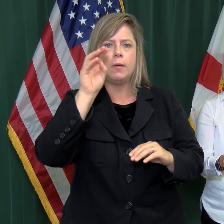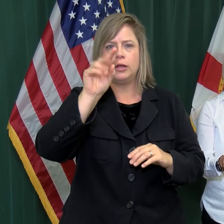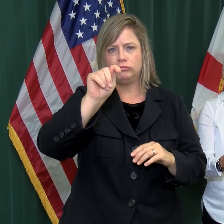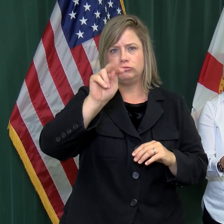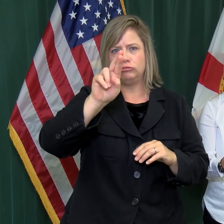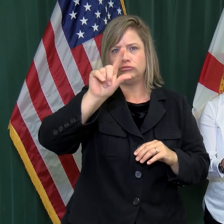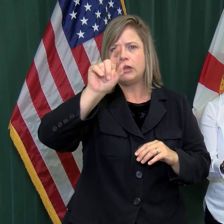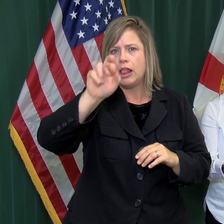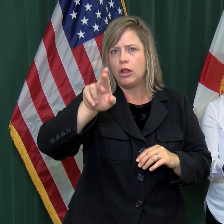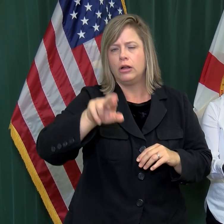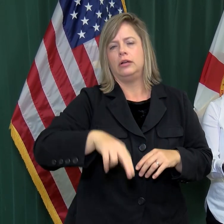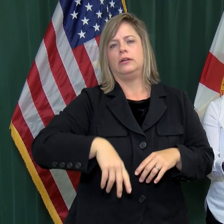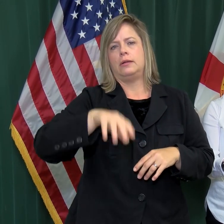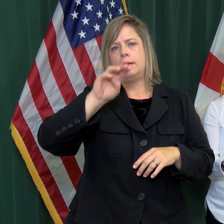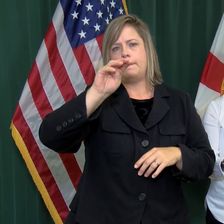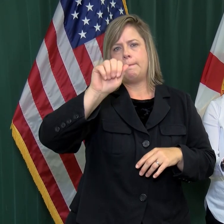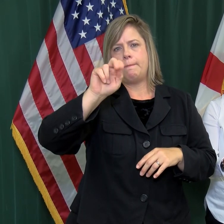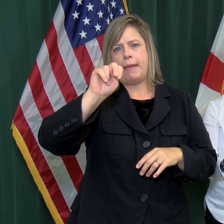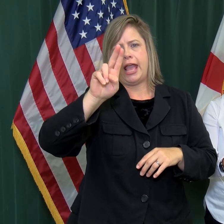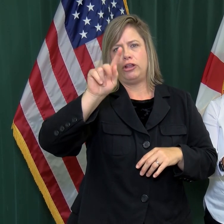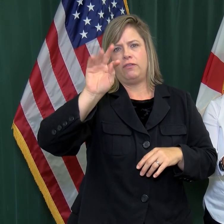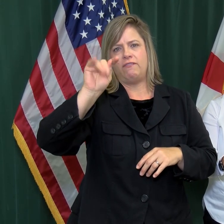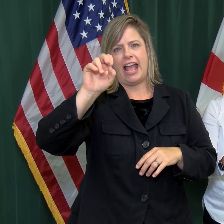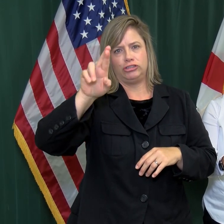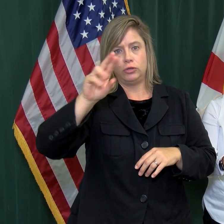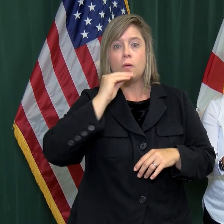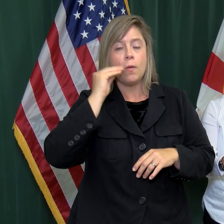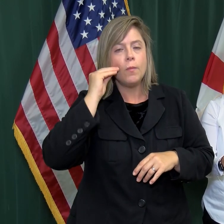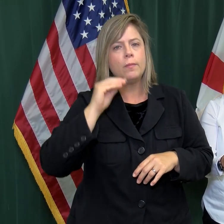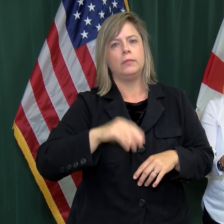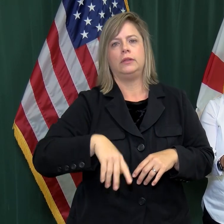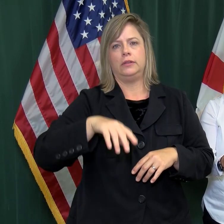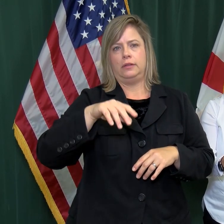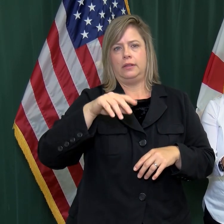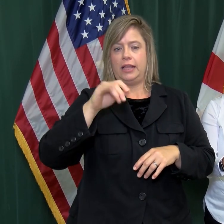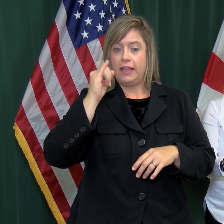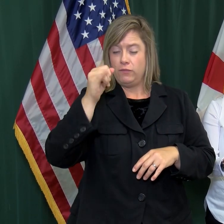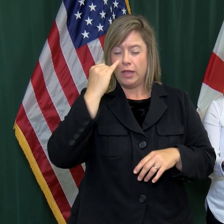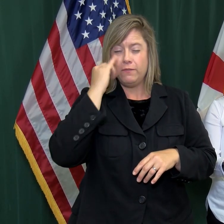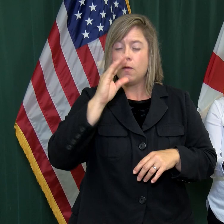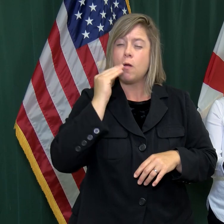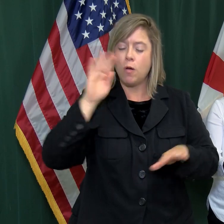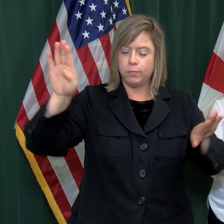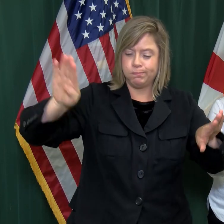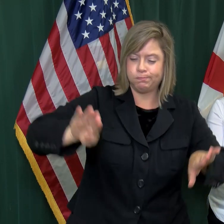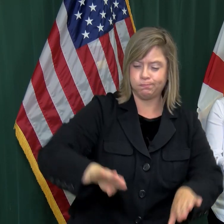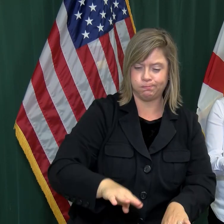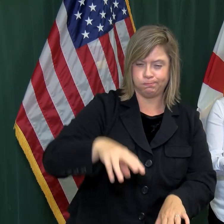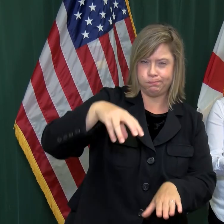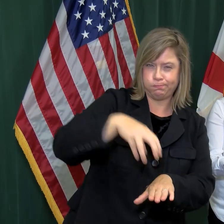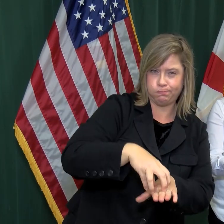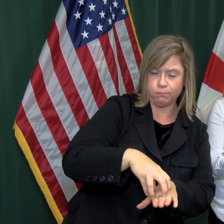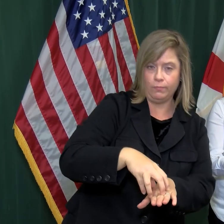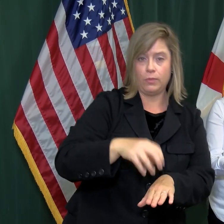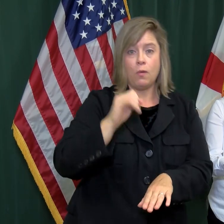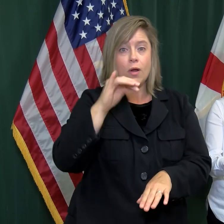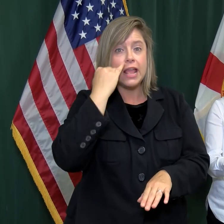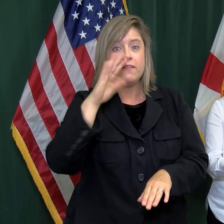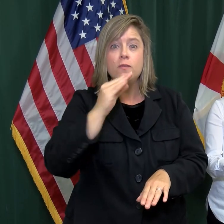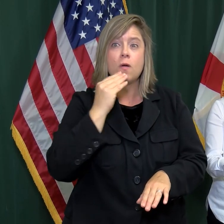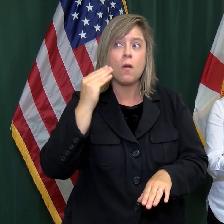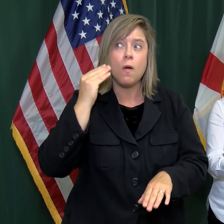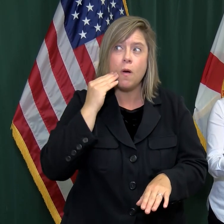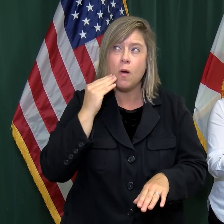If your home is in a low-lying area or flood zone. Or if your home is not structurally rated for